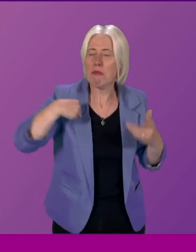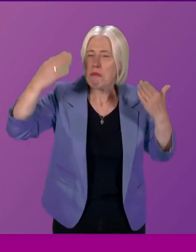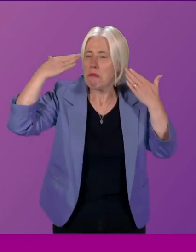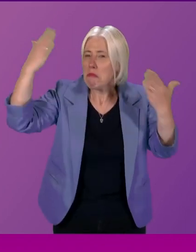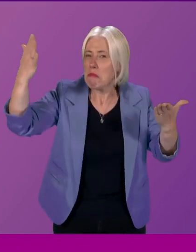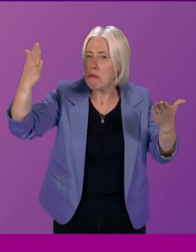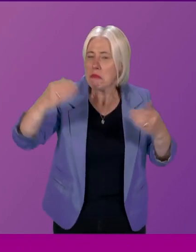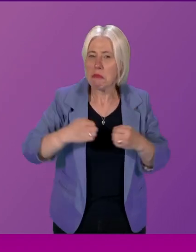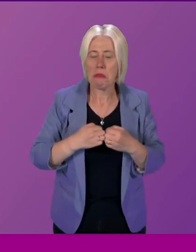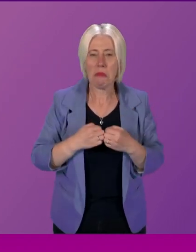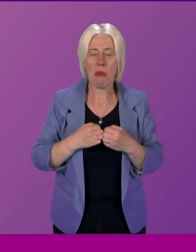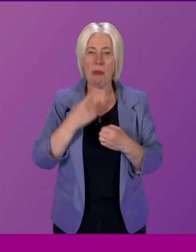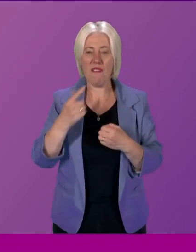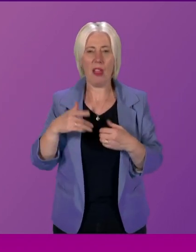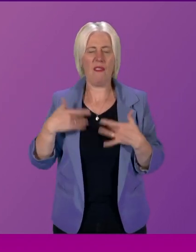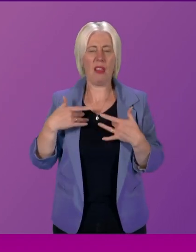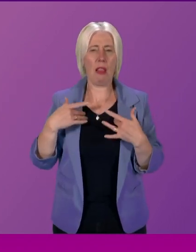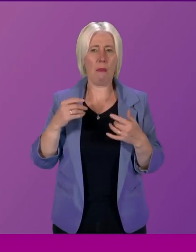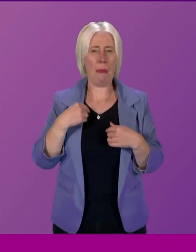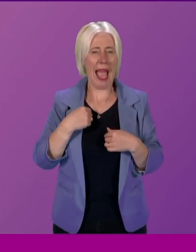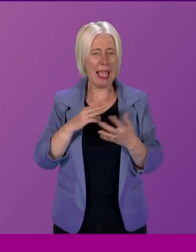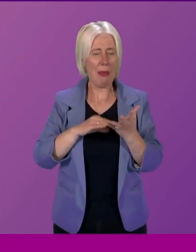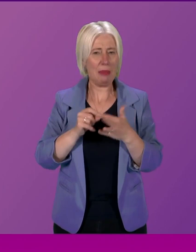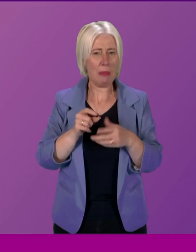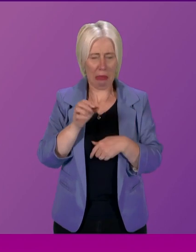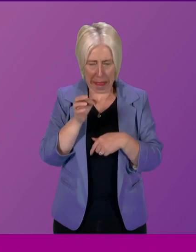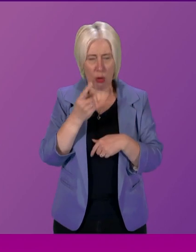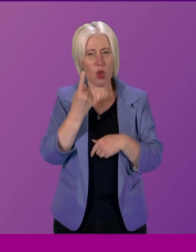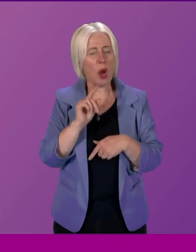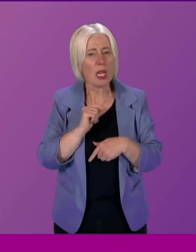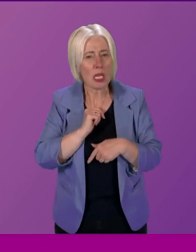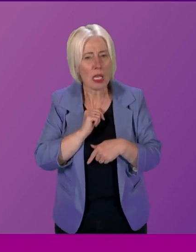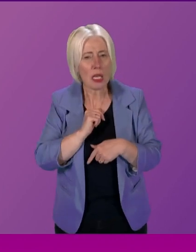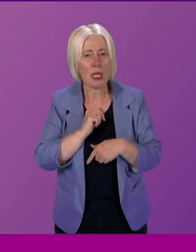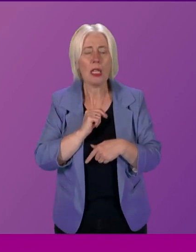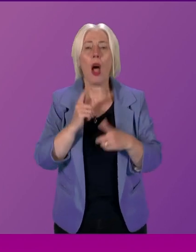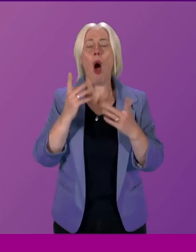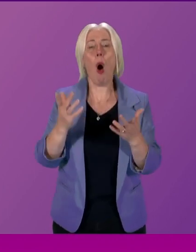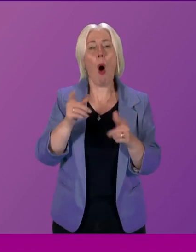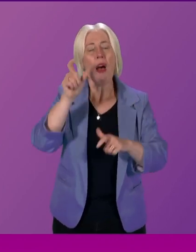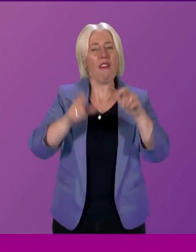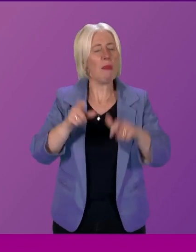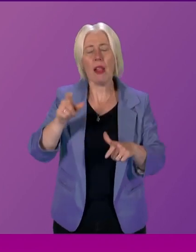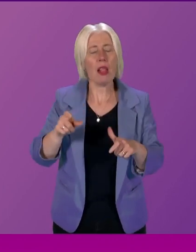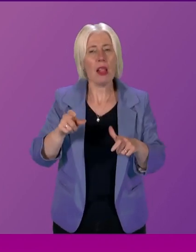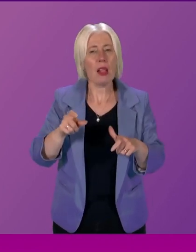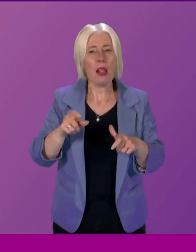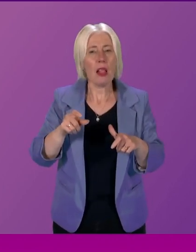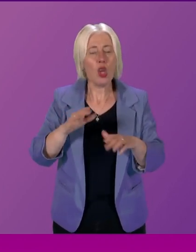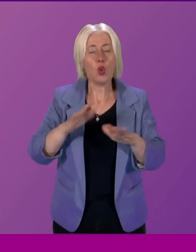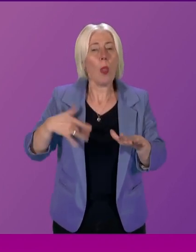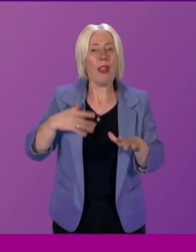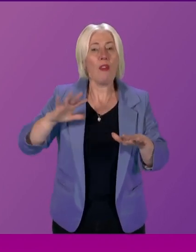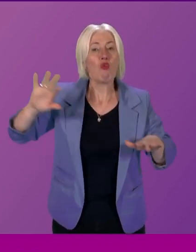outnumber their local MSPs and they feel that people who do not have their life experience in remote